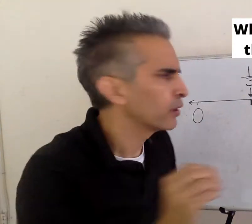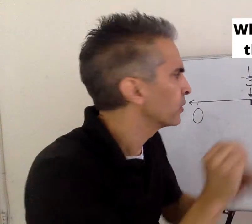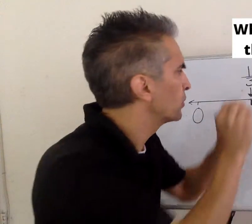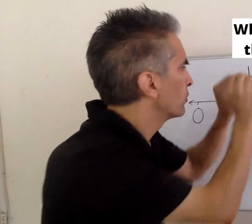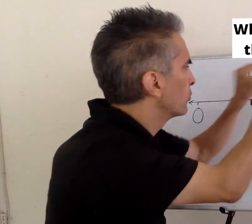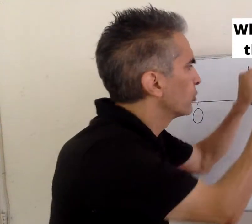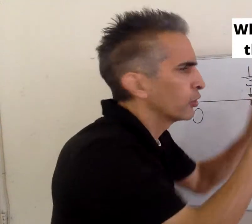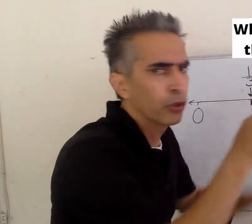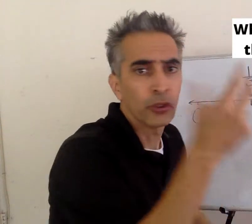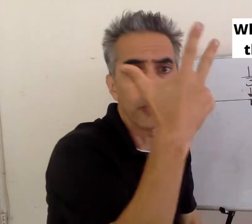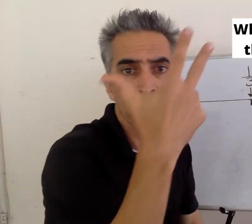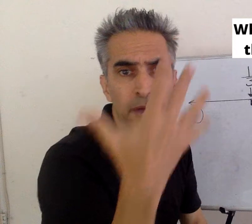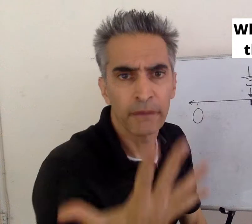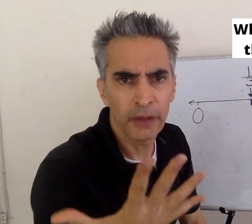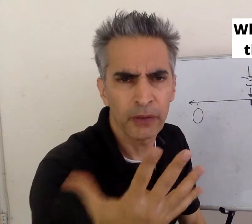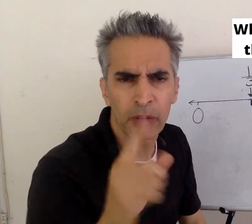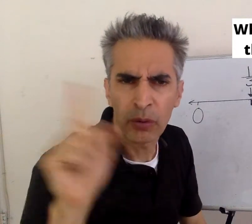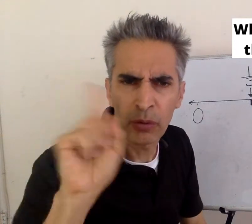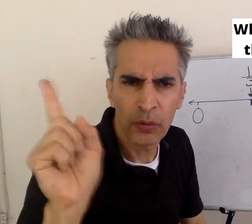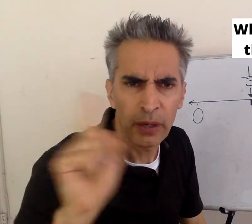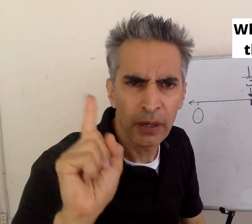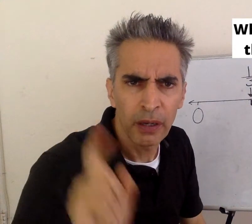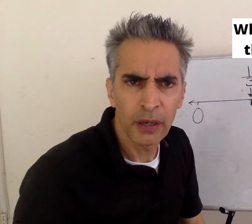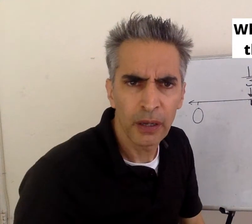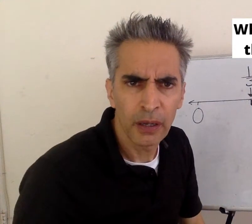Now where does three-fifths go on the number line?